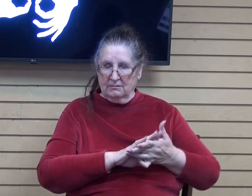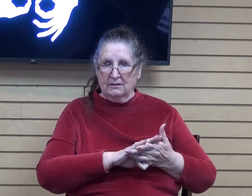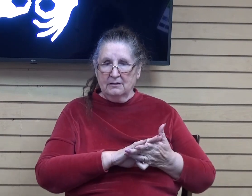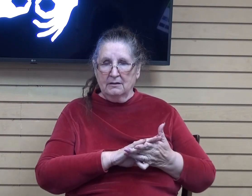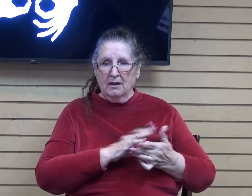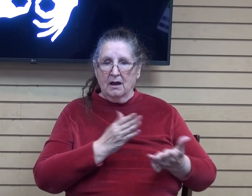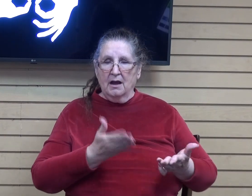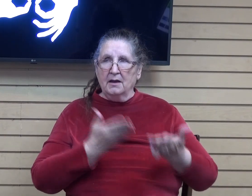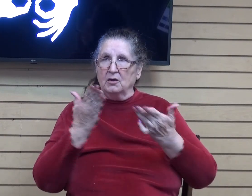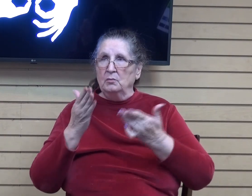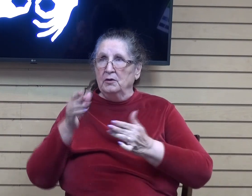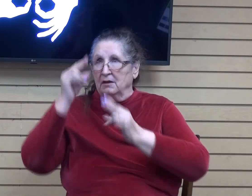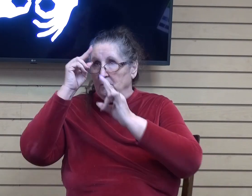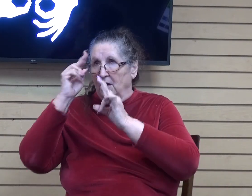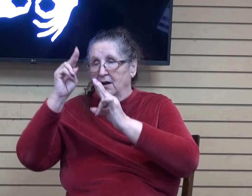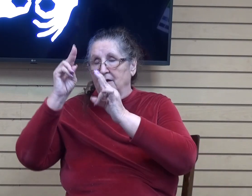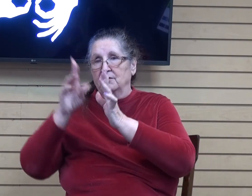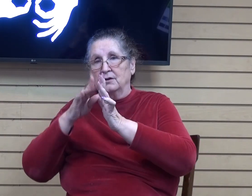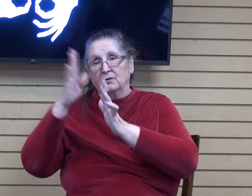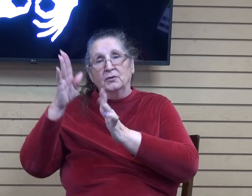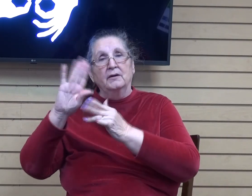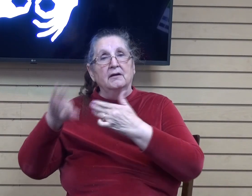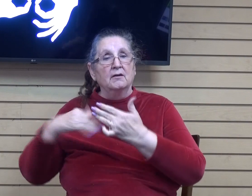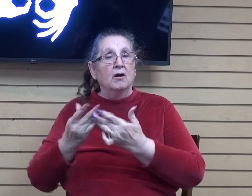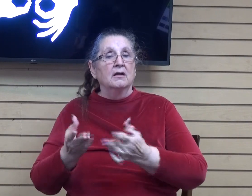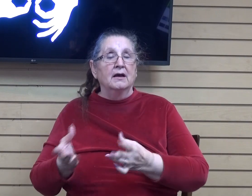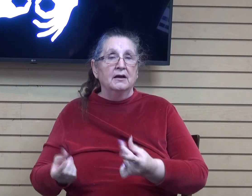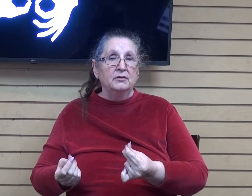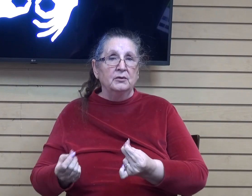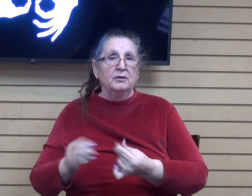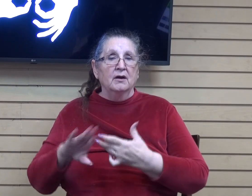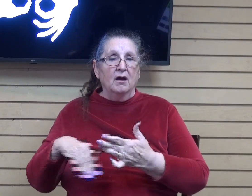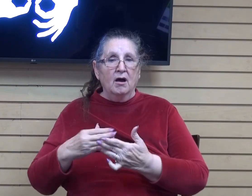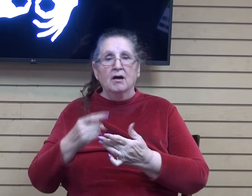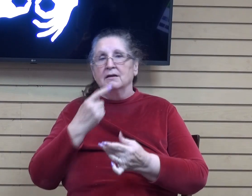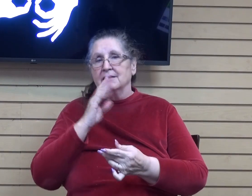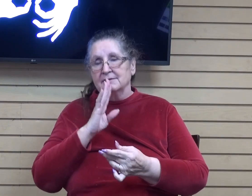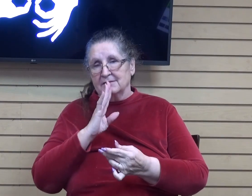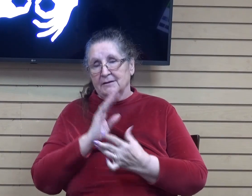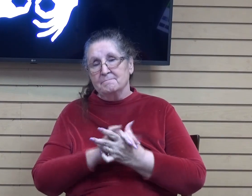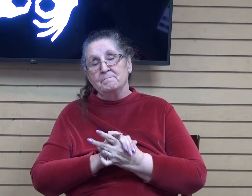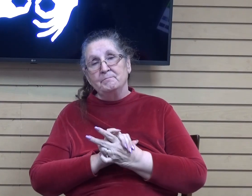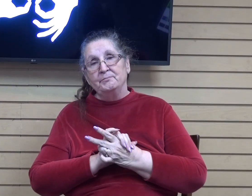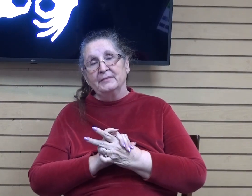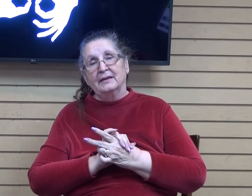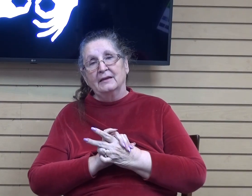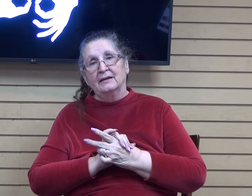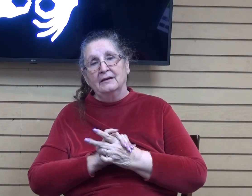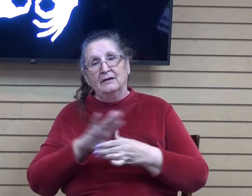honor and glory in everything that i do and everything that i say and everything that i think